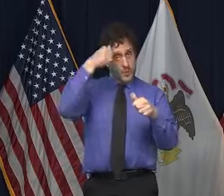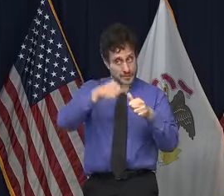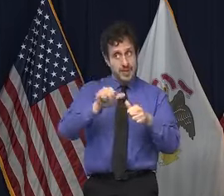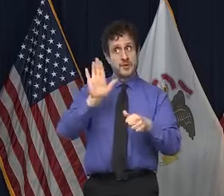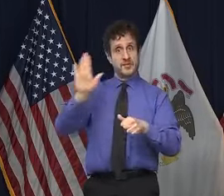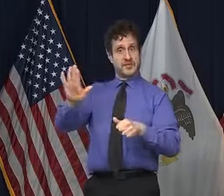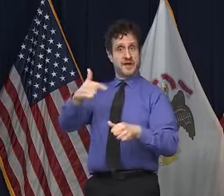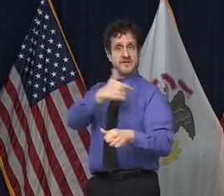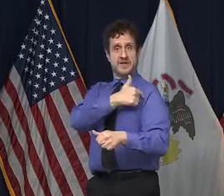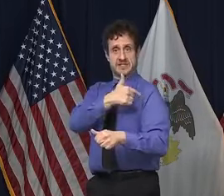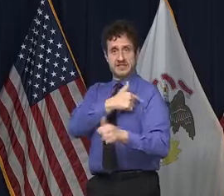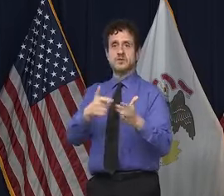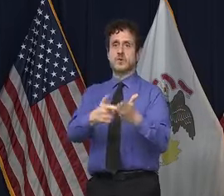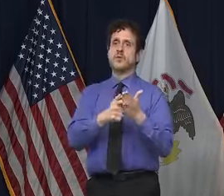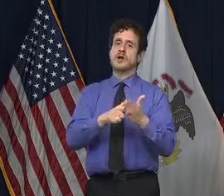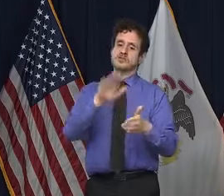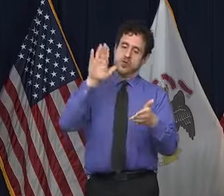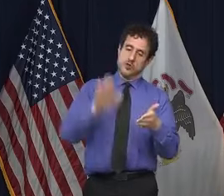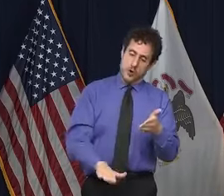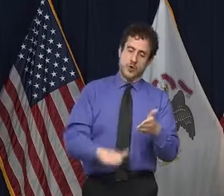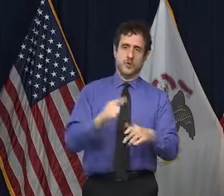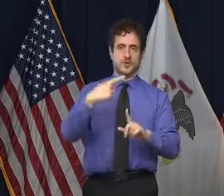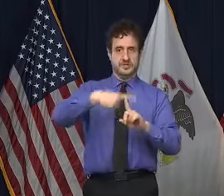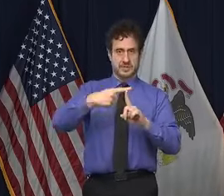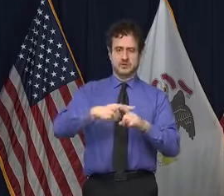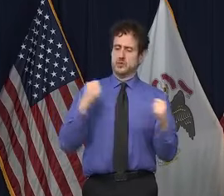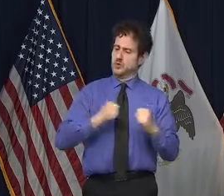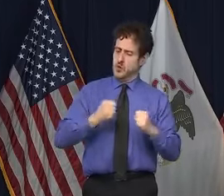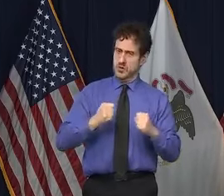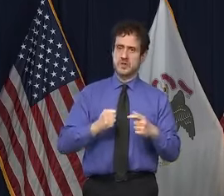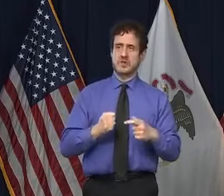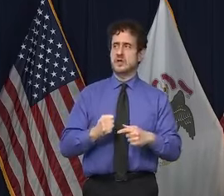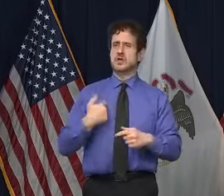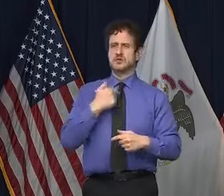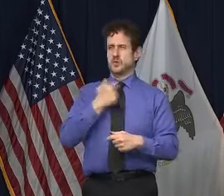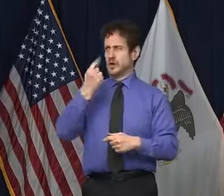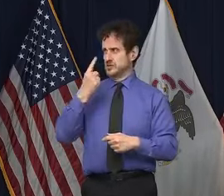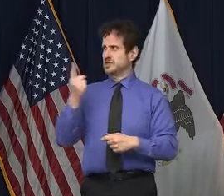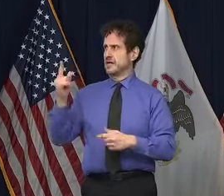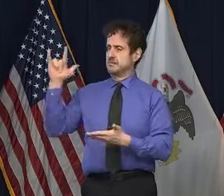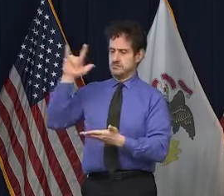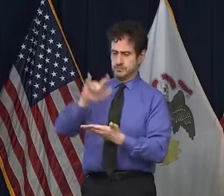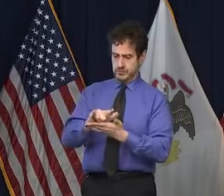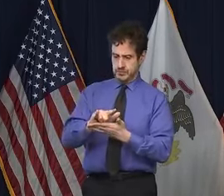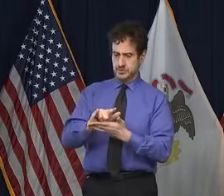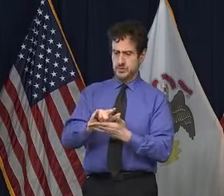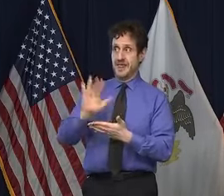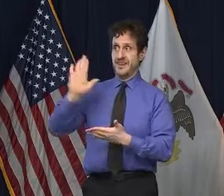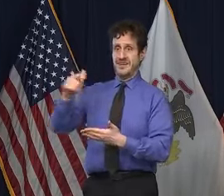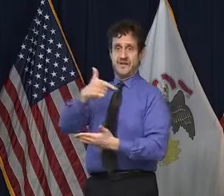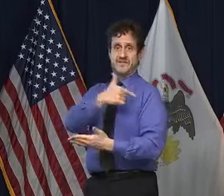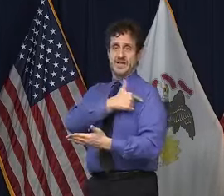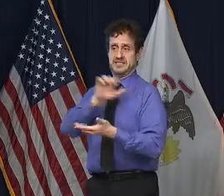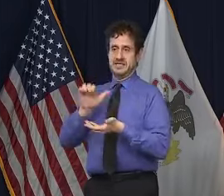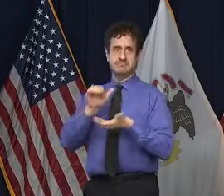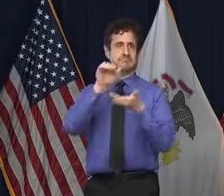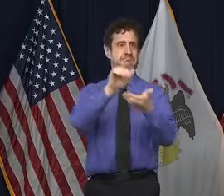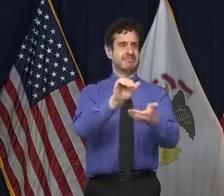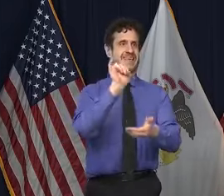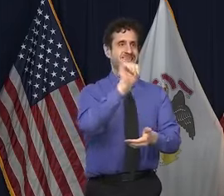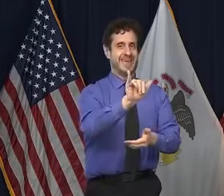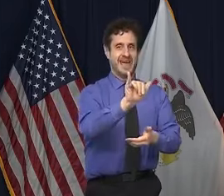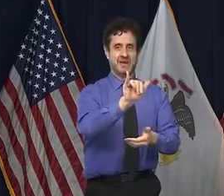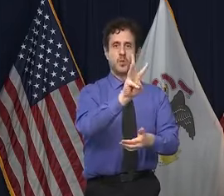temperature vaccinations. And so it's my understanding that those went to that warehouse, although I have not confirmed that with Pfizer.